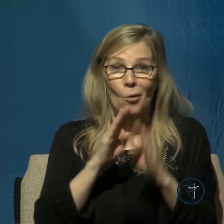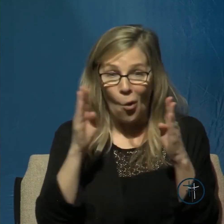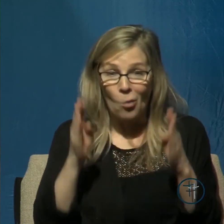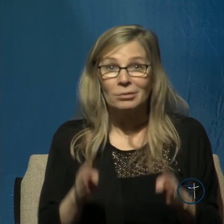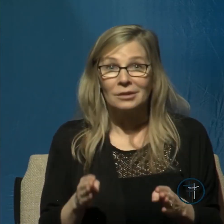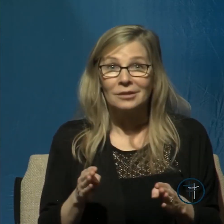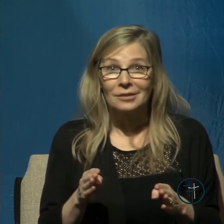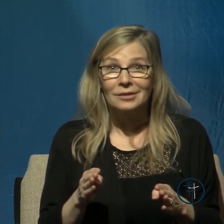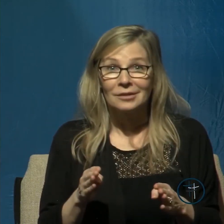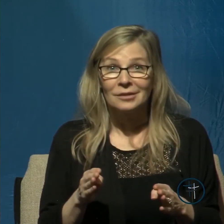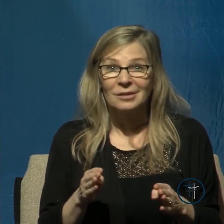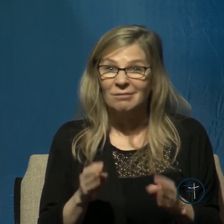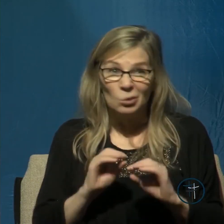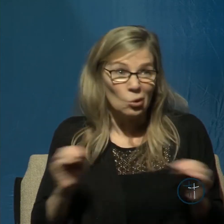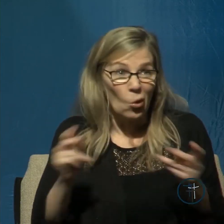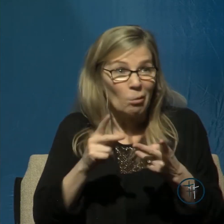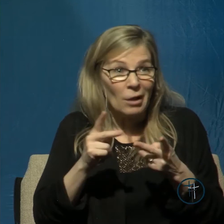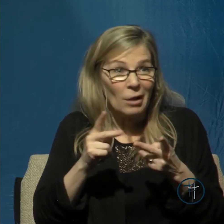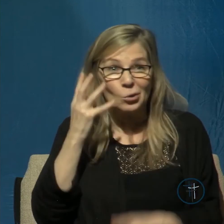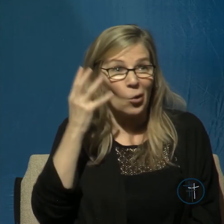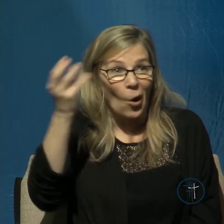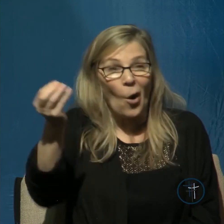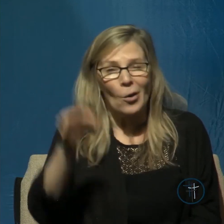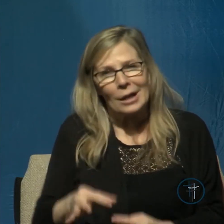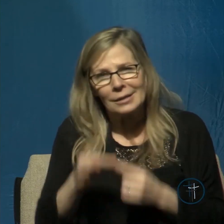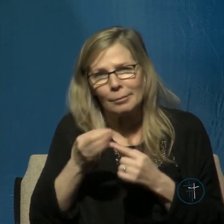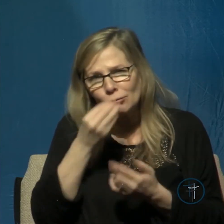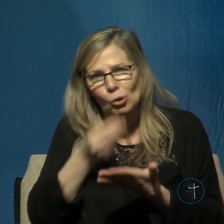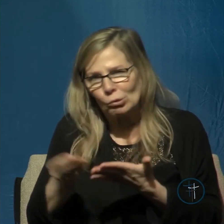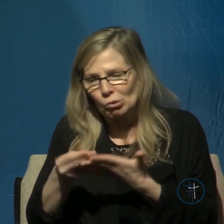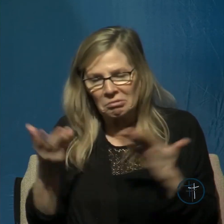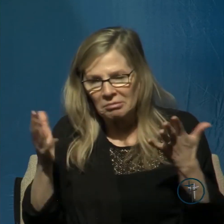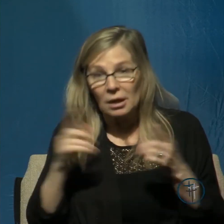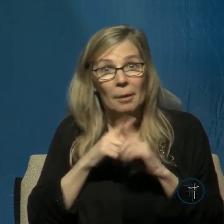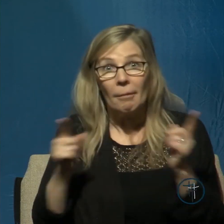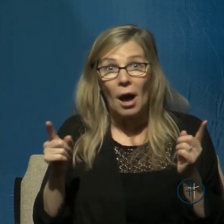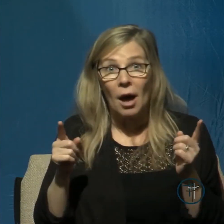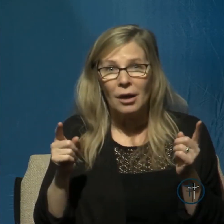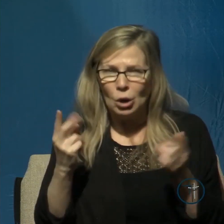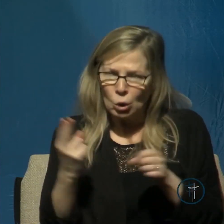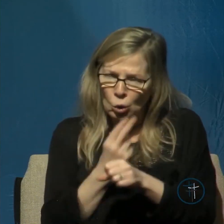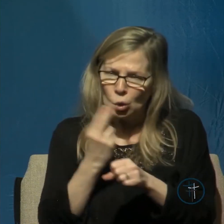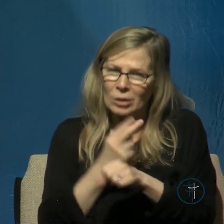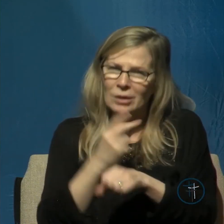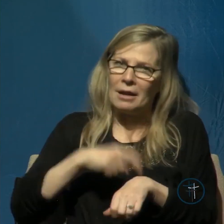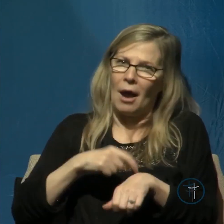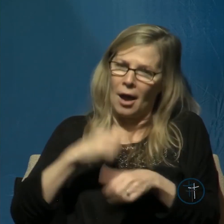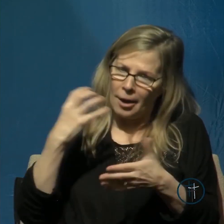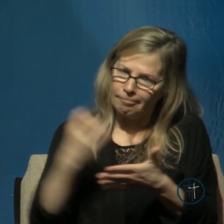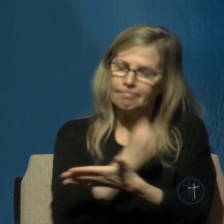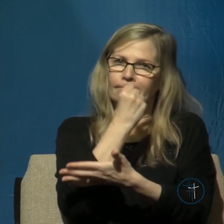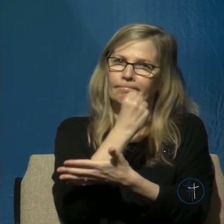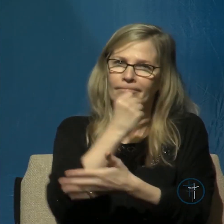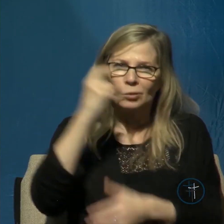essentials we have no place to go so use this time to wisely read the word of God